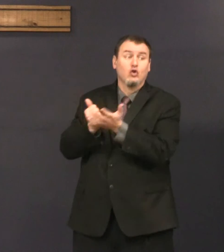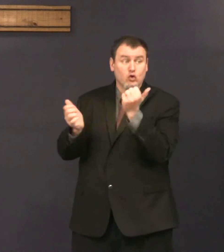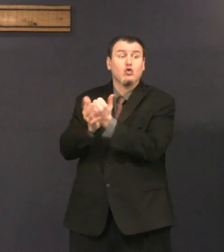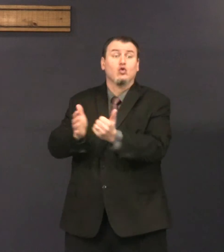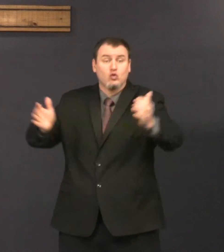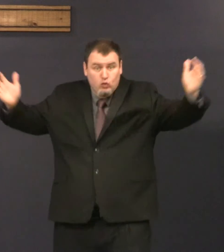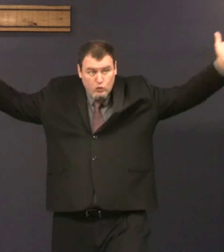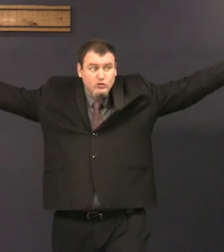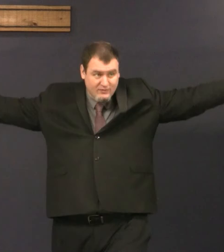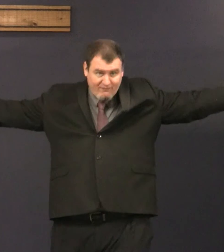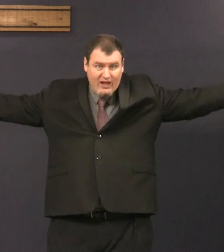He's going to be crucified.